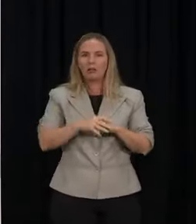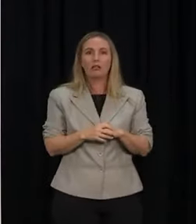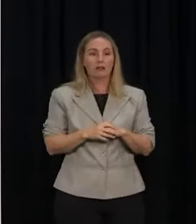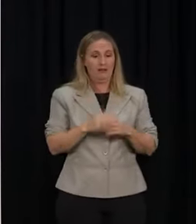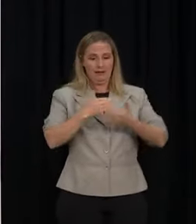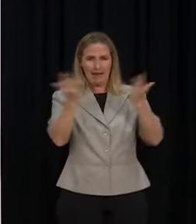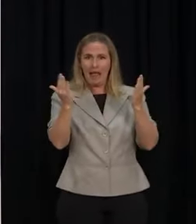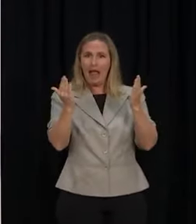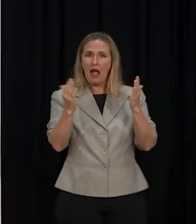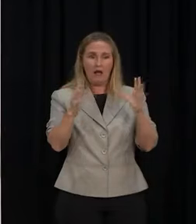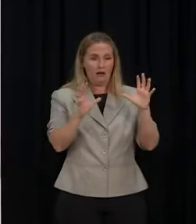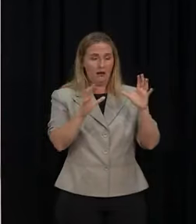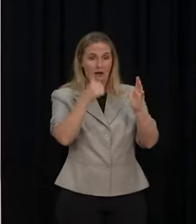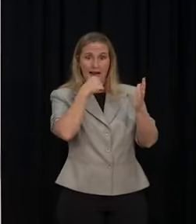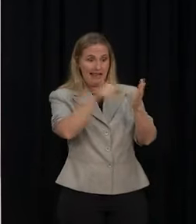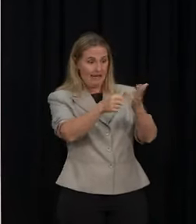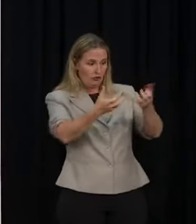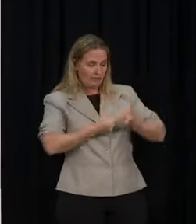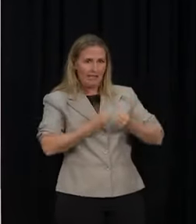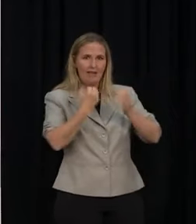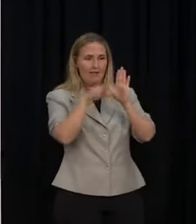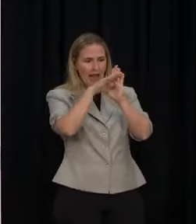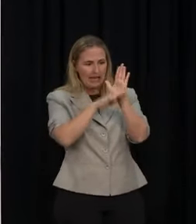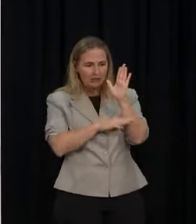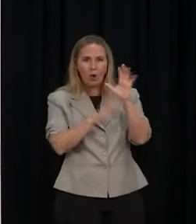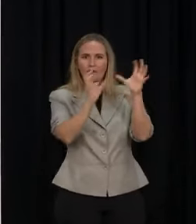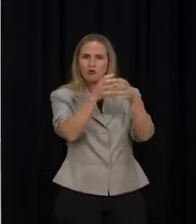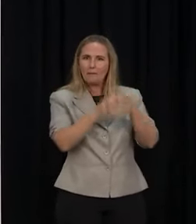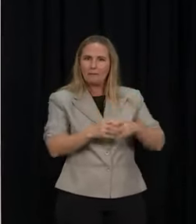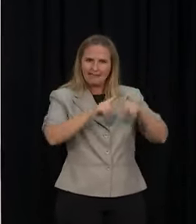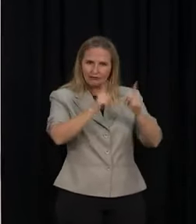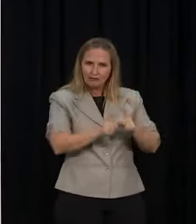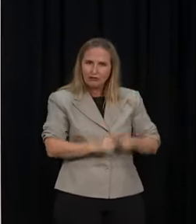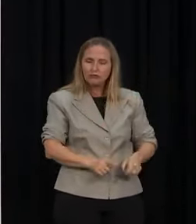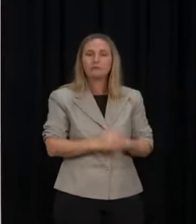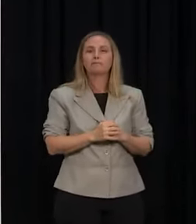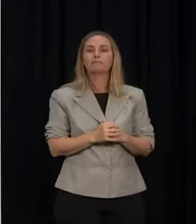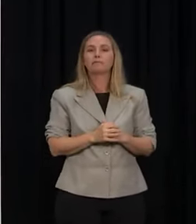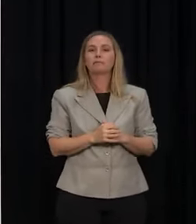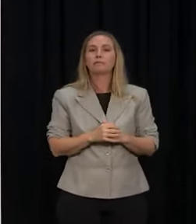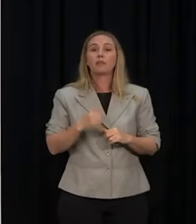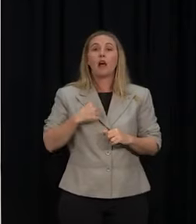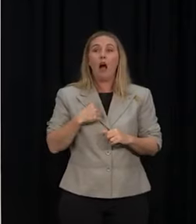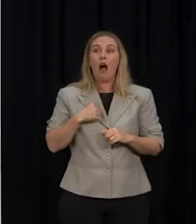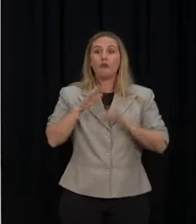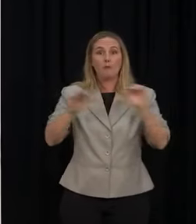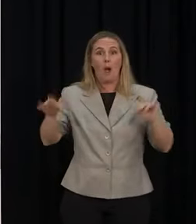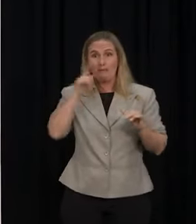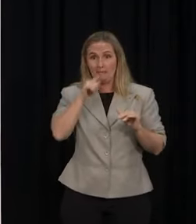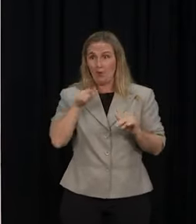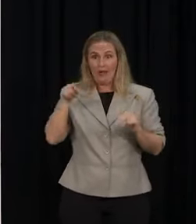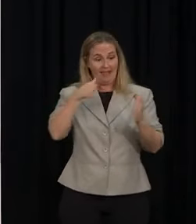listing the different groups that are represented. And I would remind people that in their letter, they demanded that all